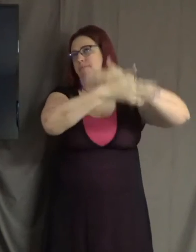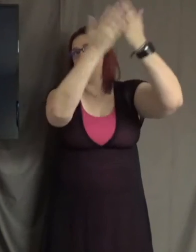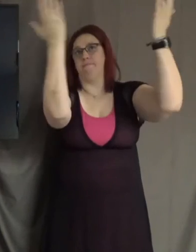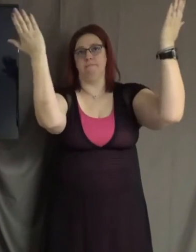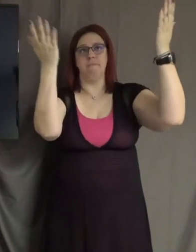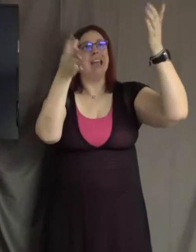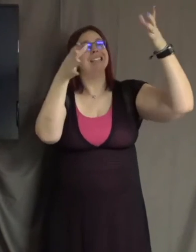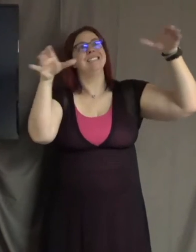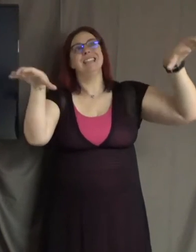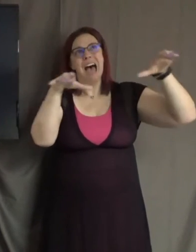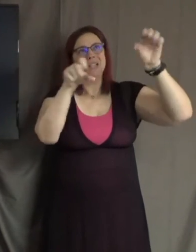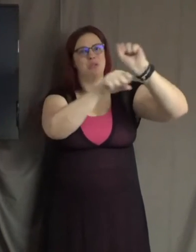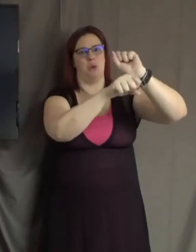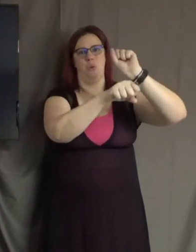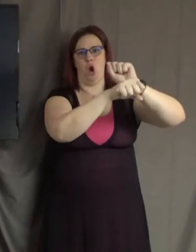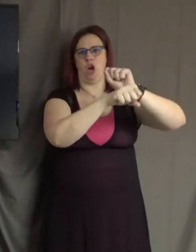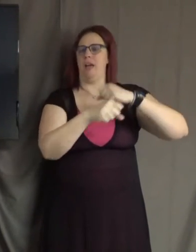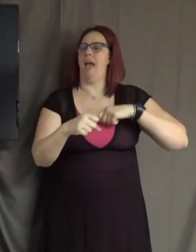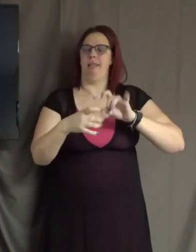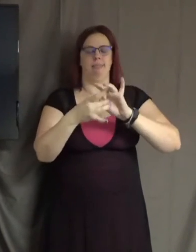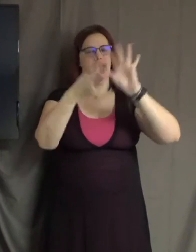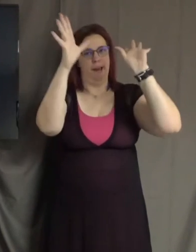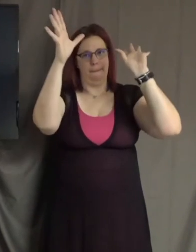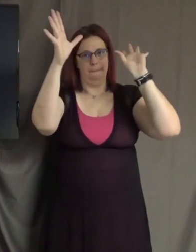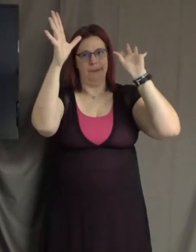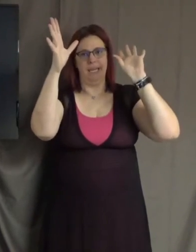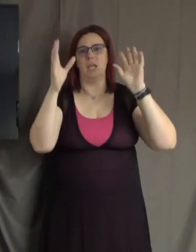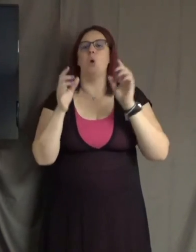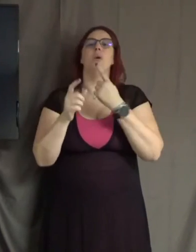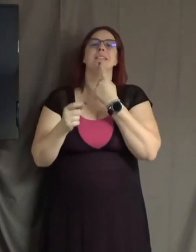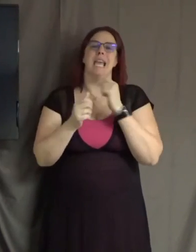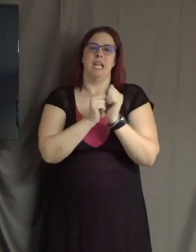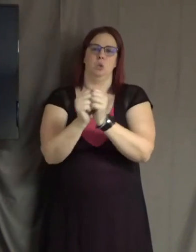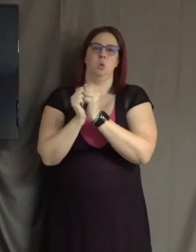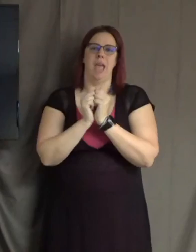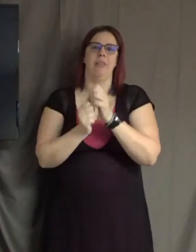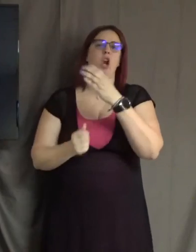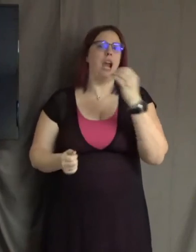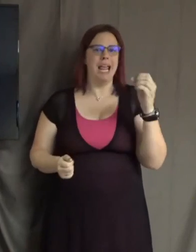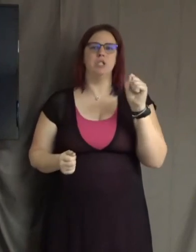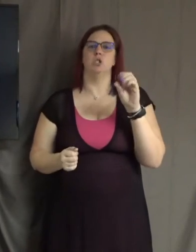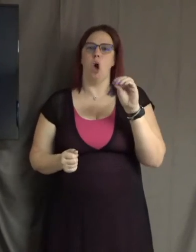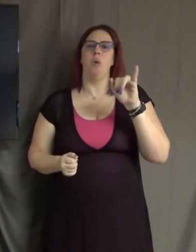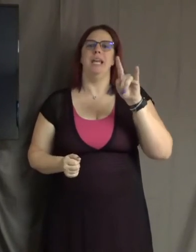I let it be, I let it go. We say together, and so it is. Amen.